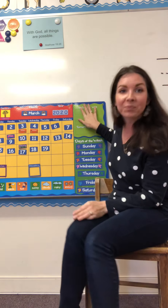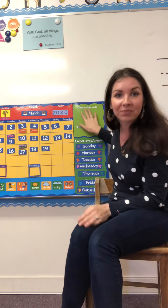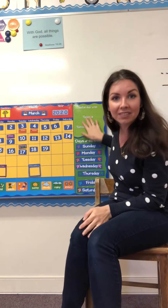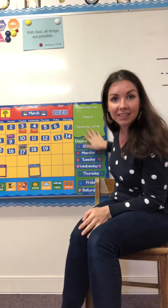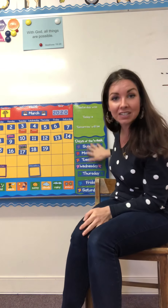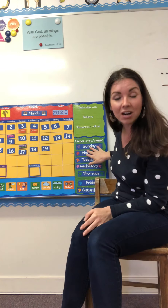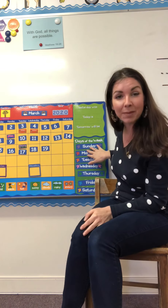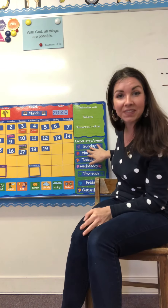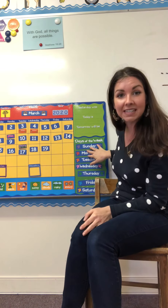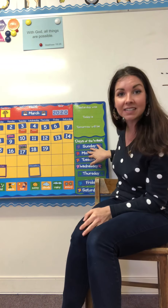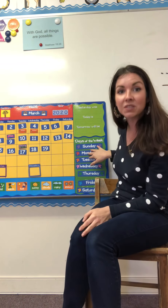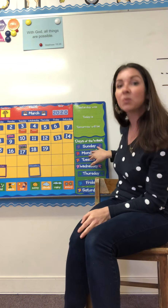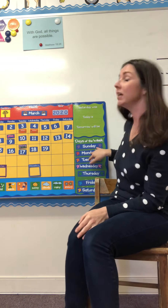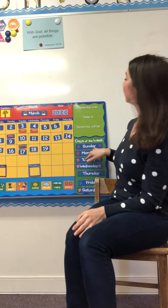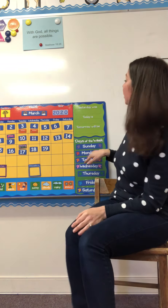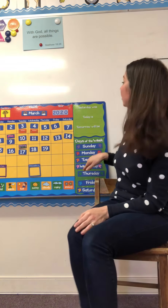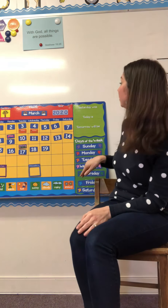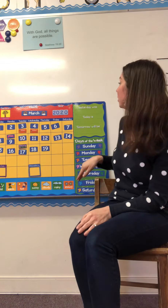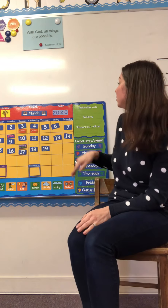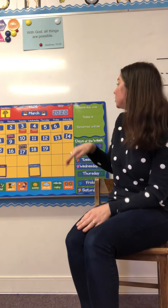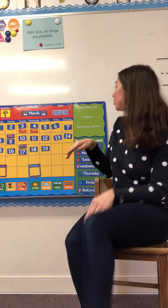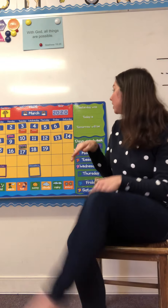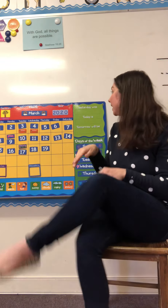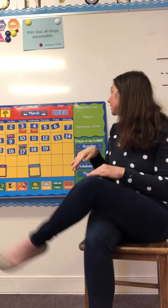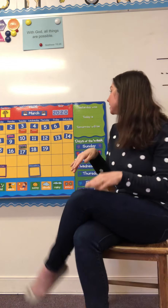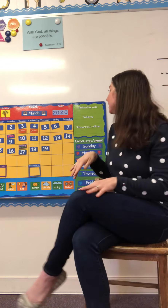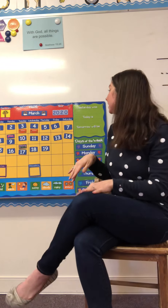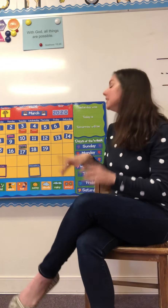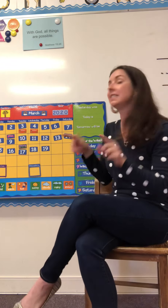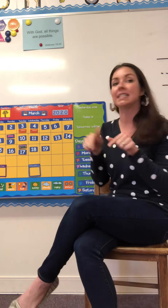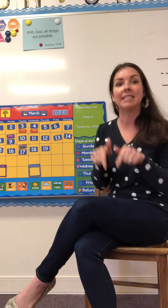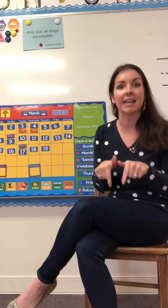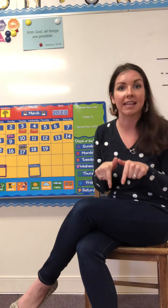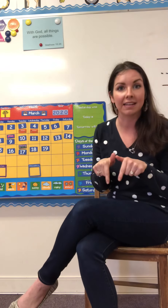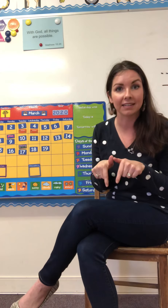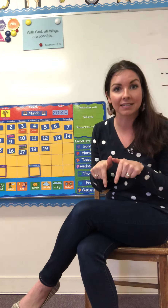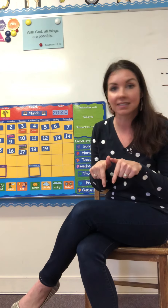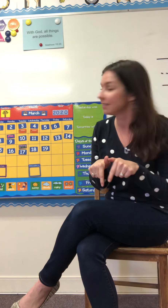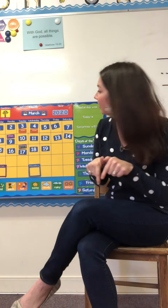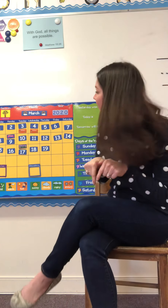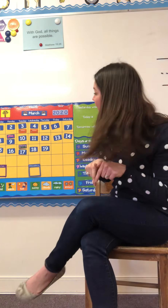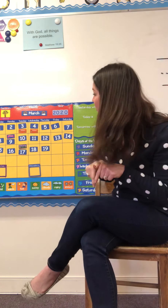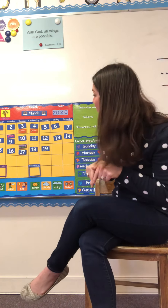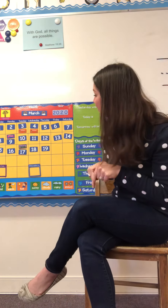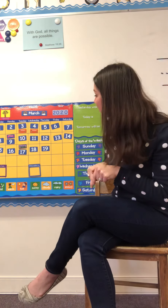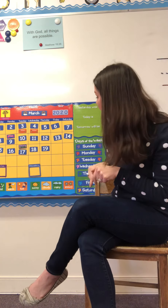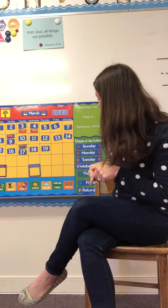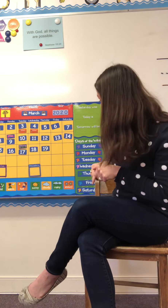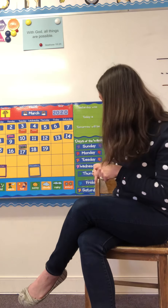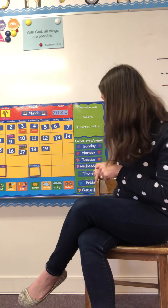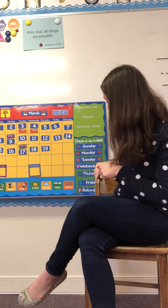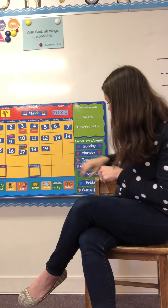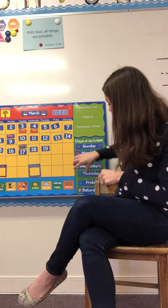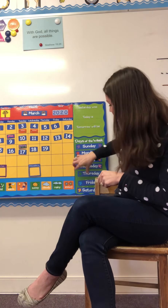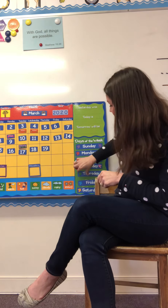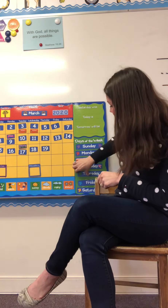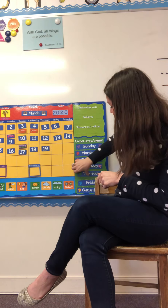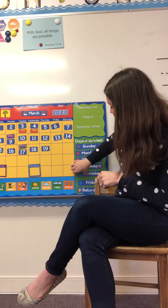Let's talk about the days of the week. Who knows what today is? Do you remember? Do you know what today is?